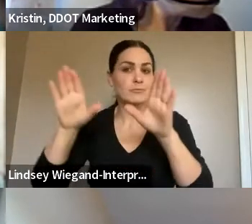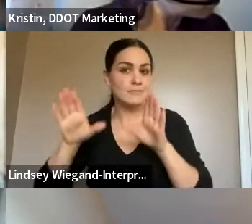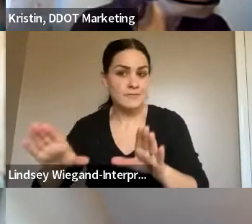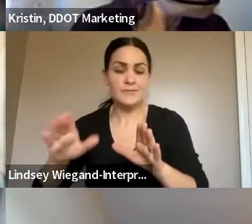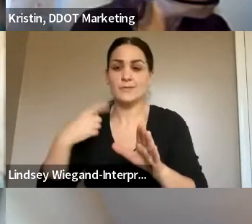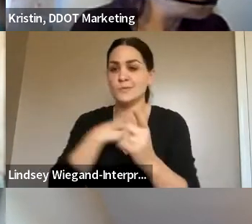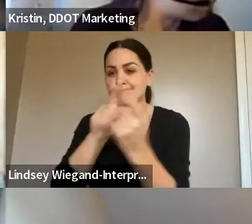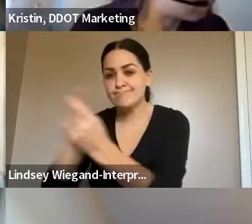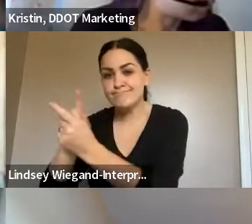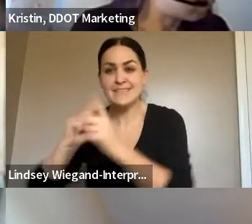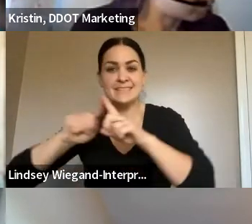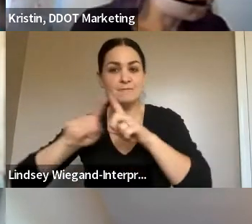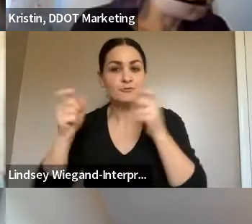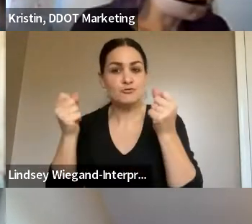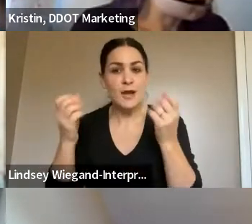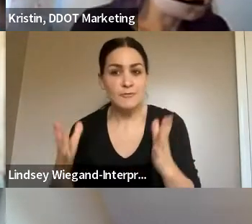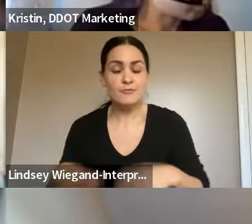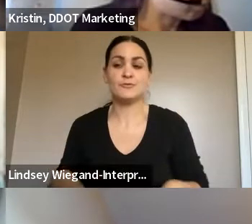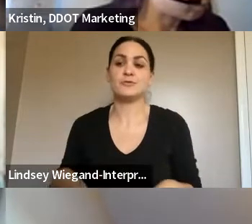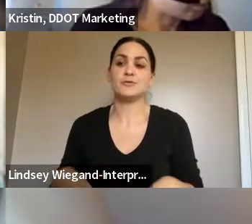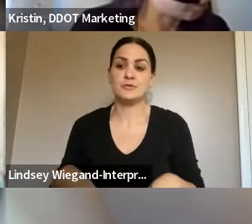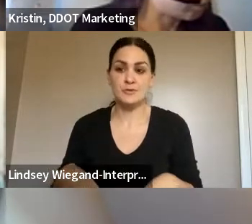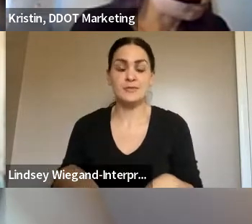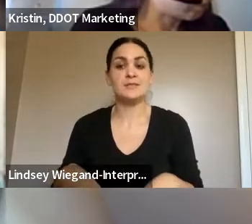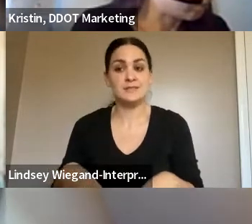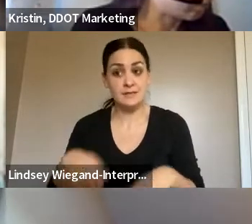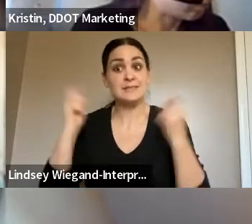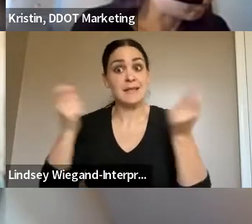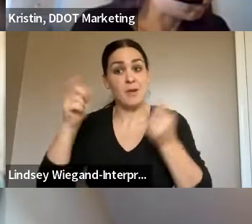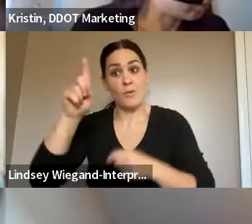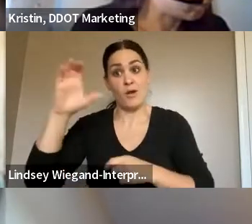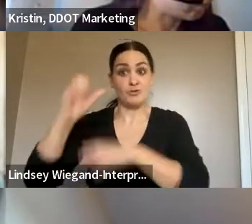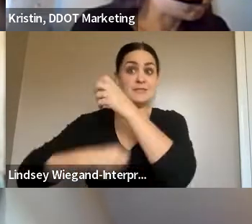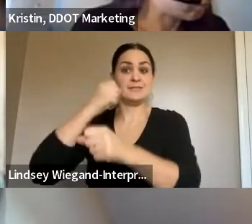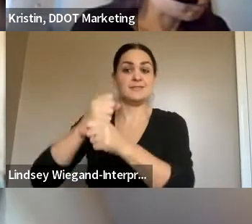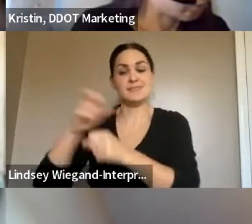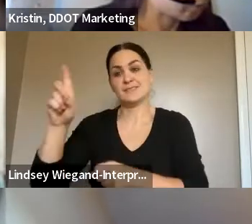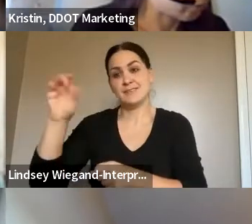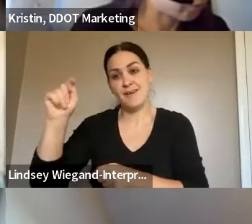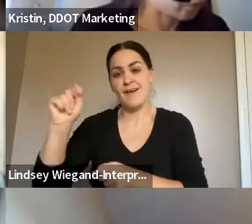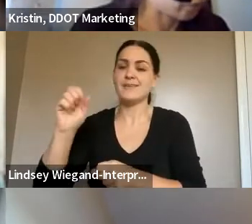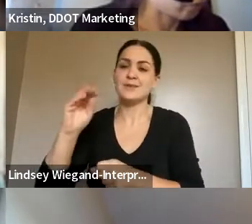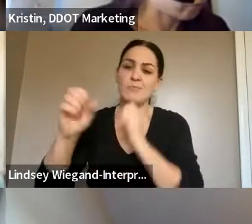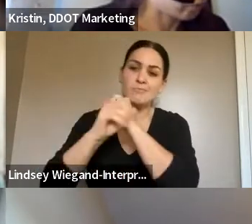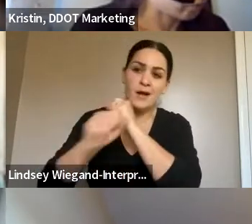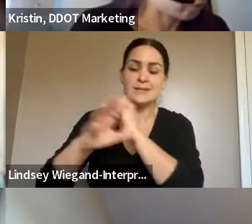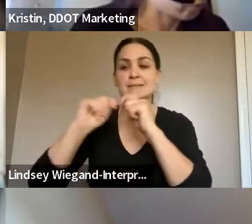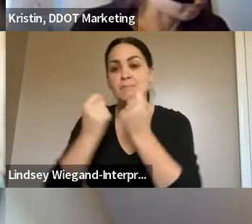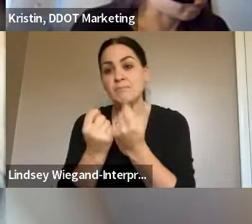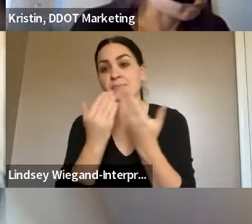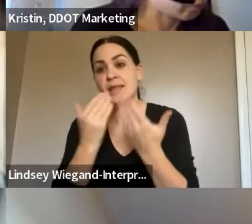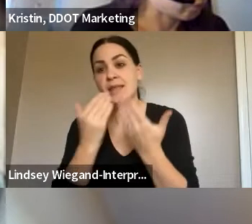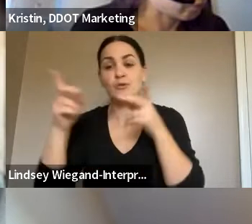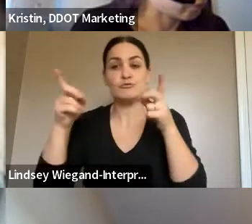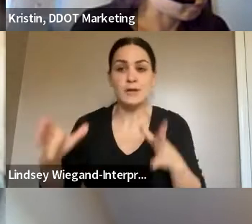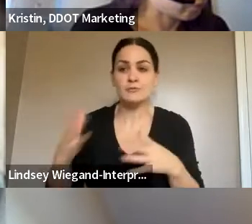to meet so many different drivers and actually celebrate 100 years of DDOT. So, thank you to the marketing team. Thank you to Director Oglespeak for all